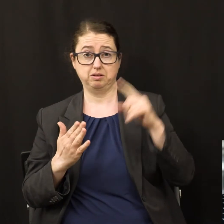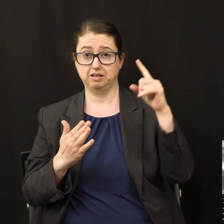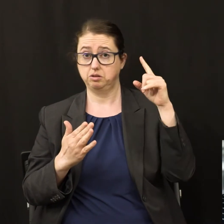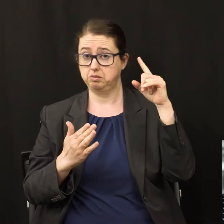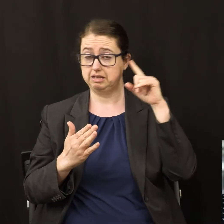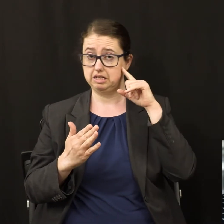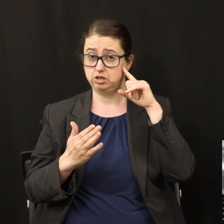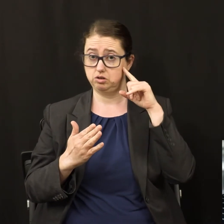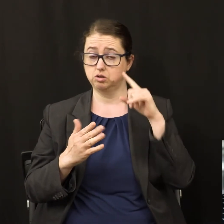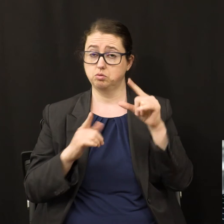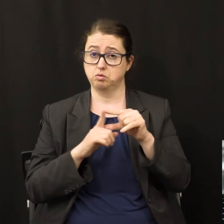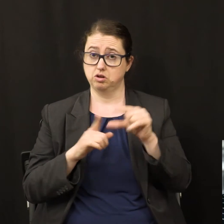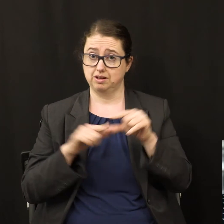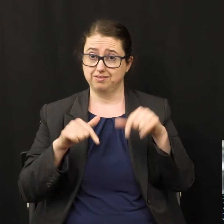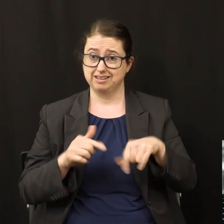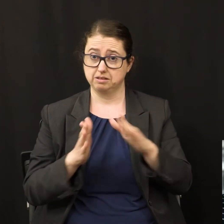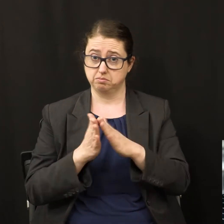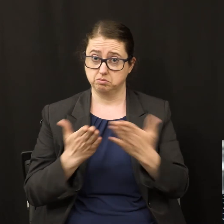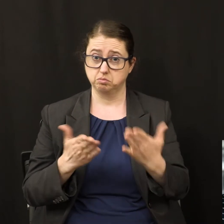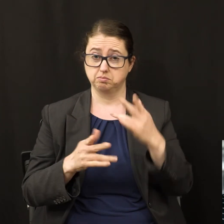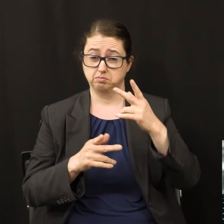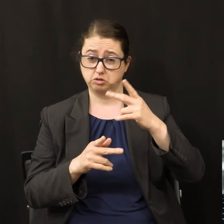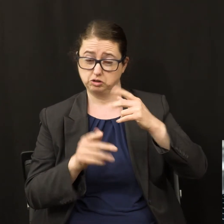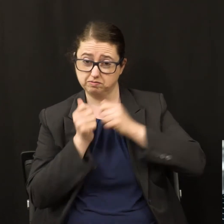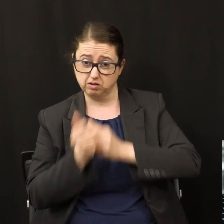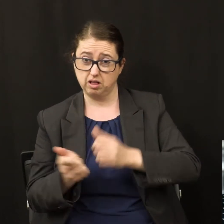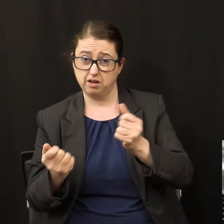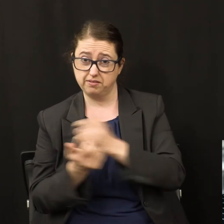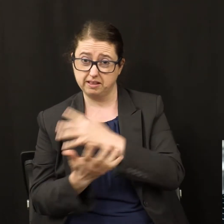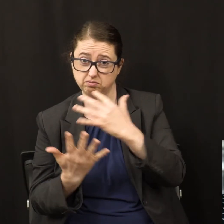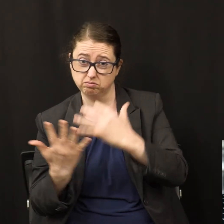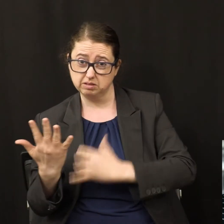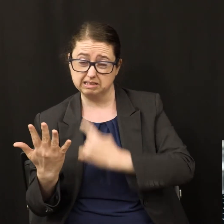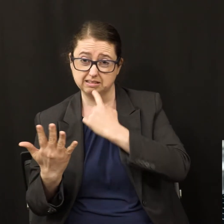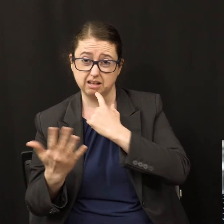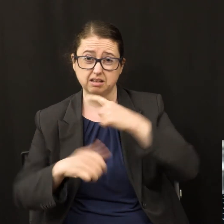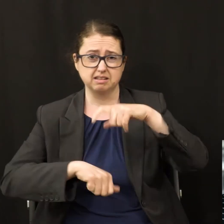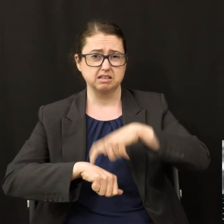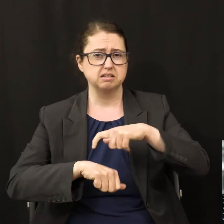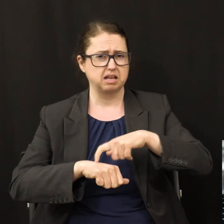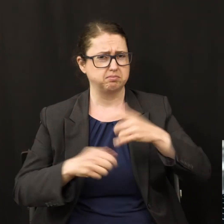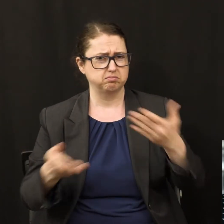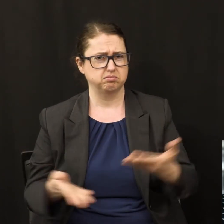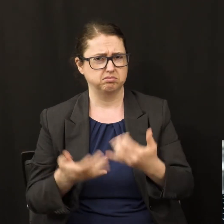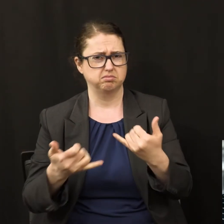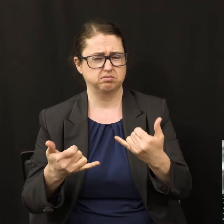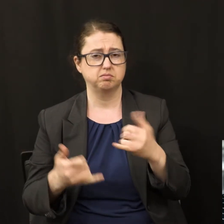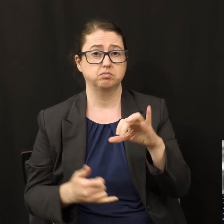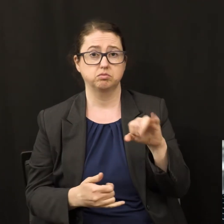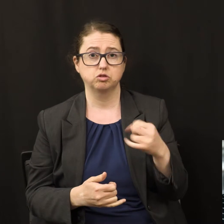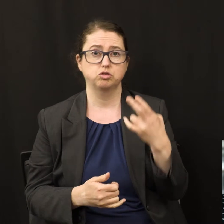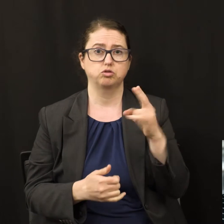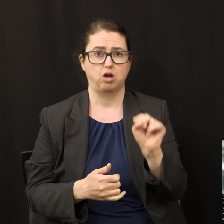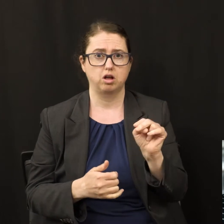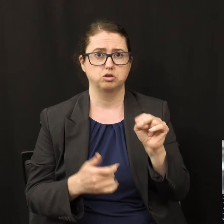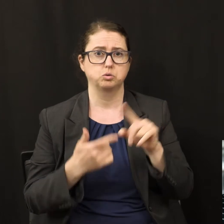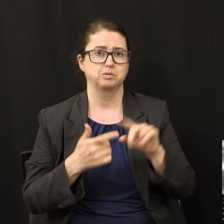and keep those things which are written in it, for the time is at hand. John to the seven churches which are in